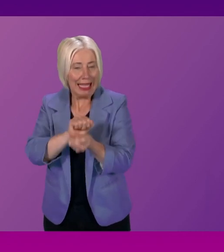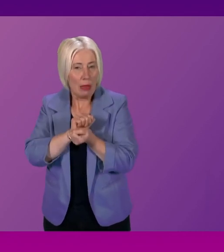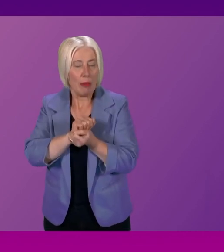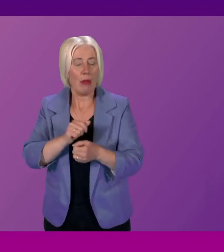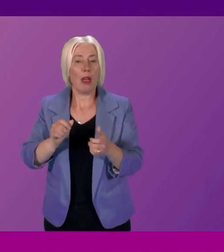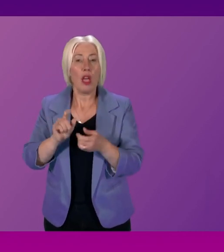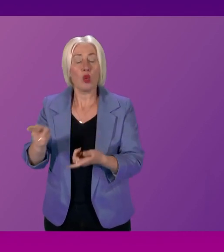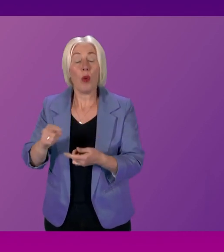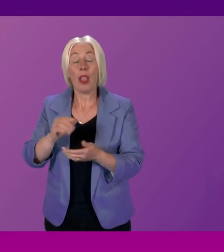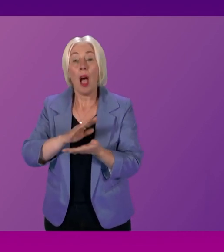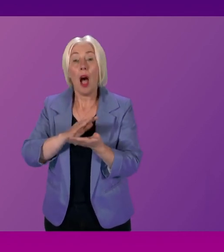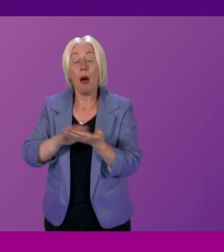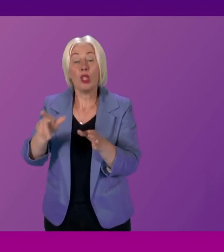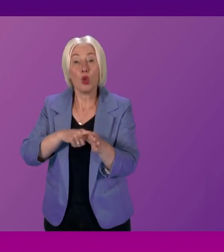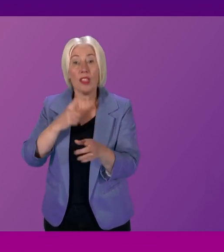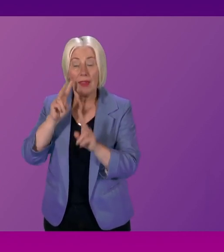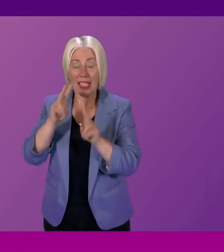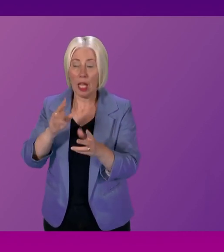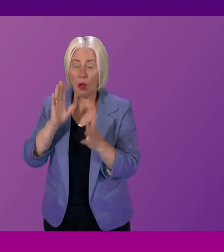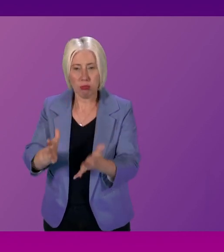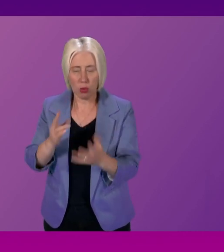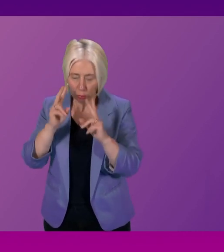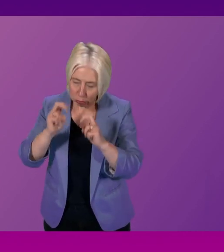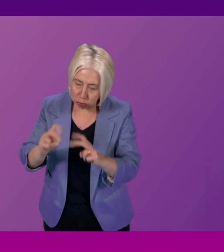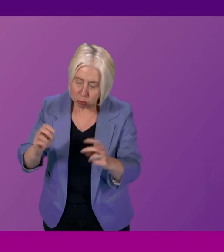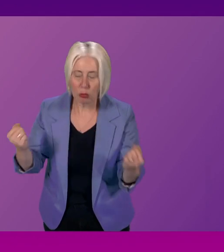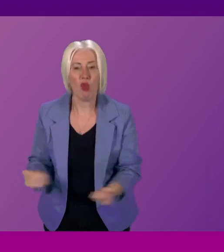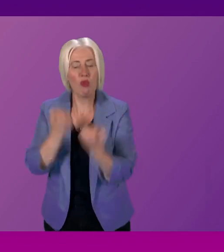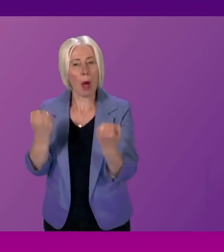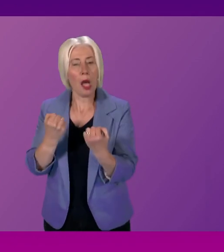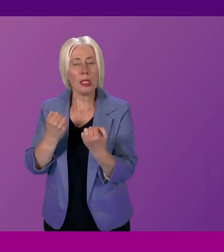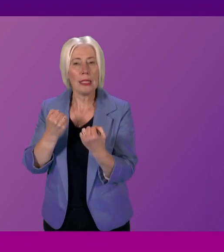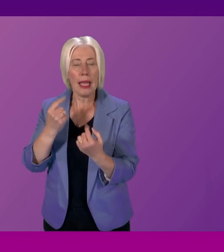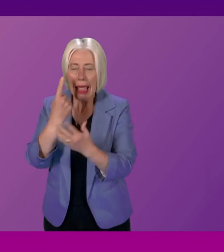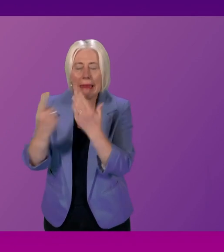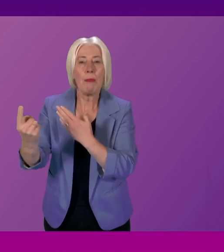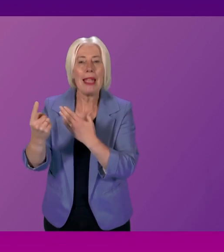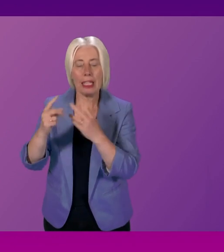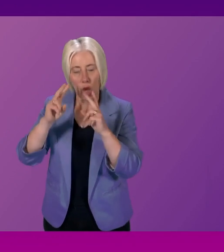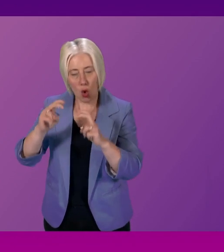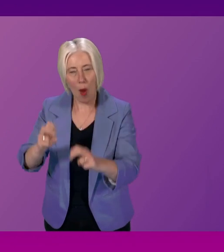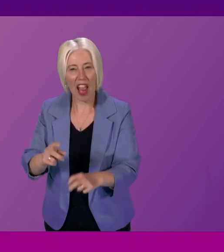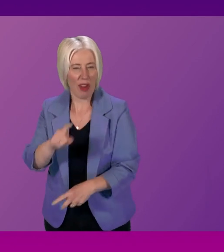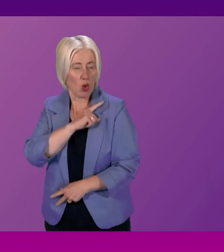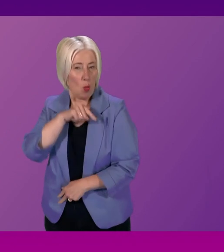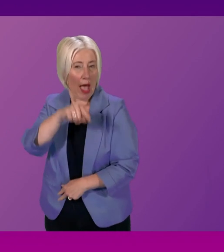independent, robust and transparent inquiry? First Minister.